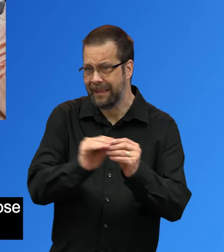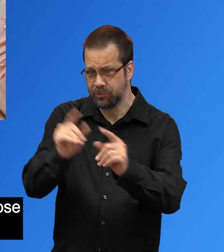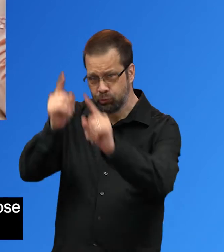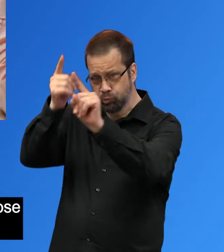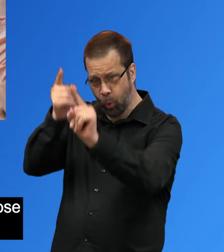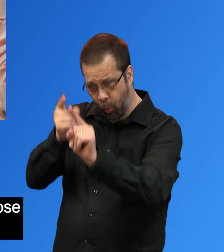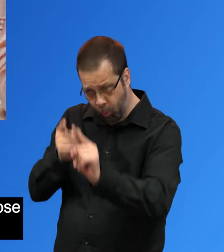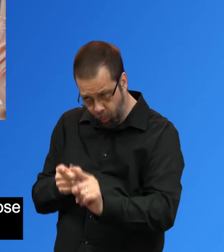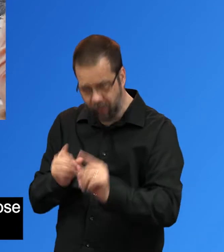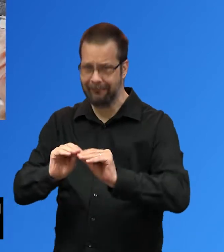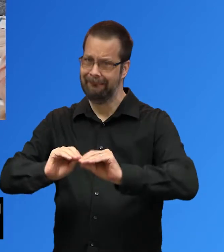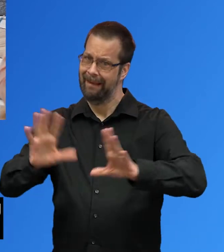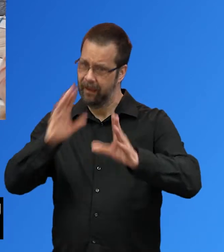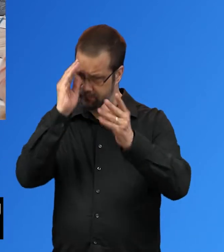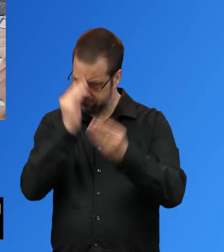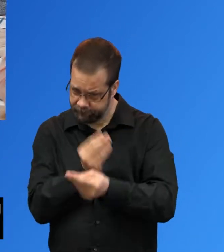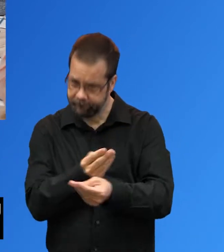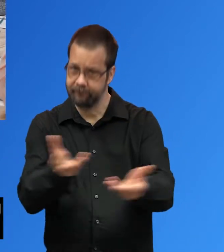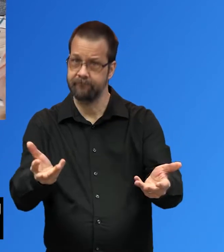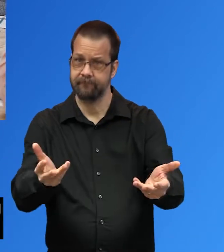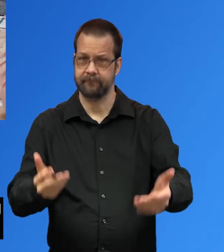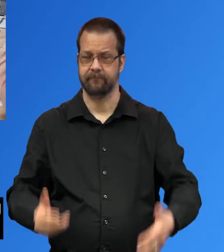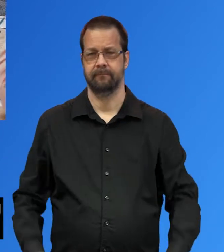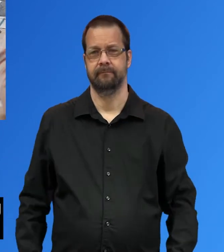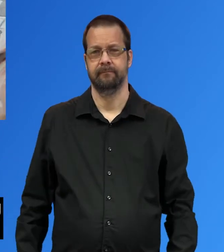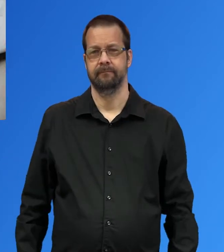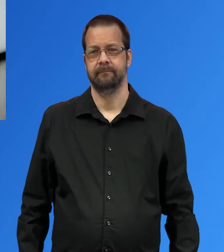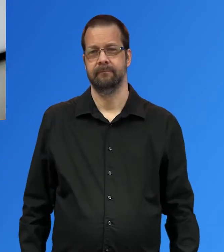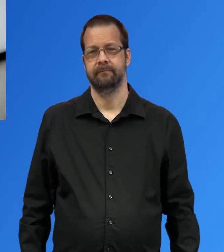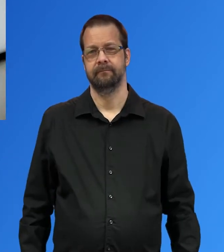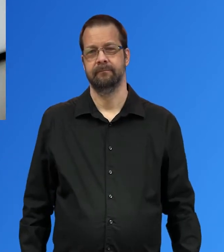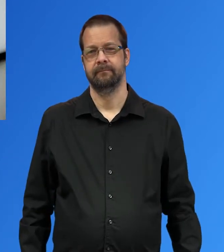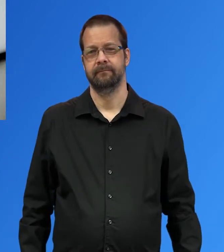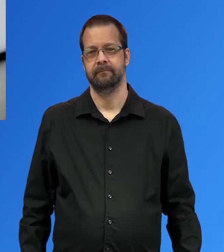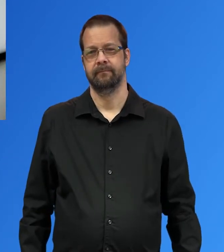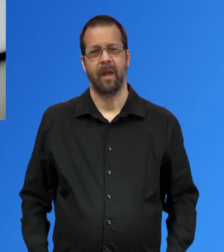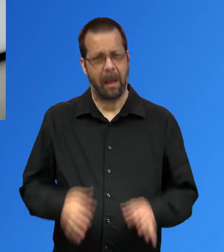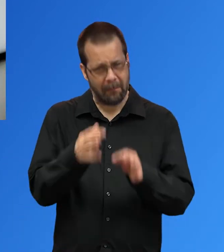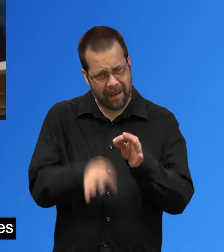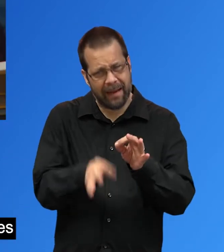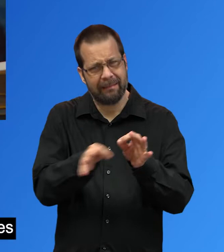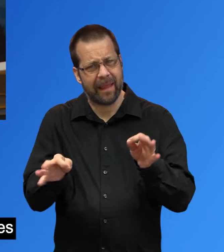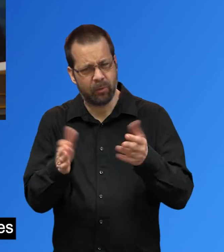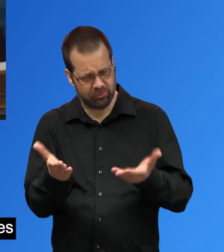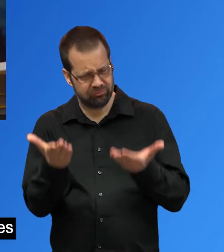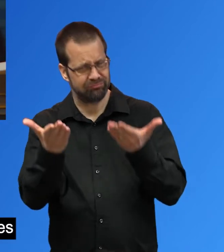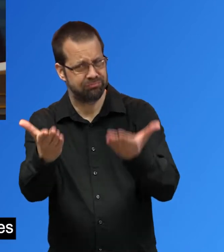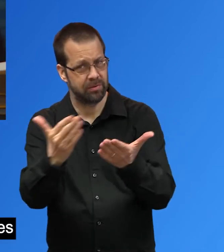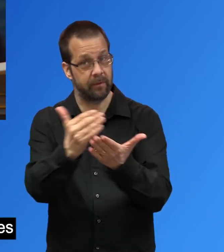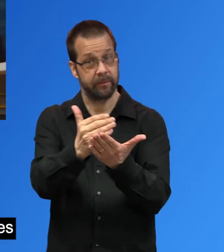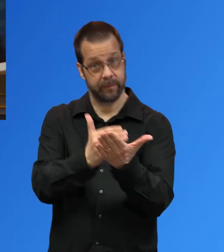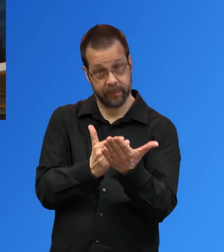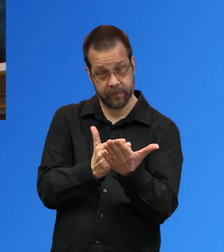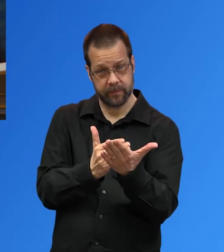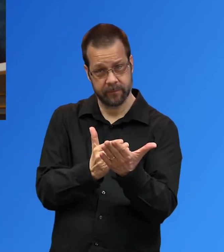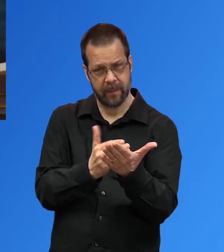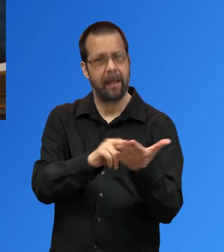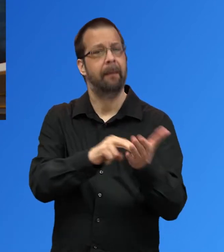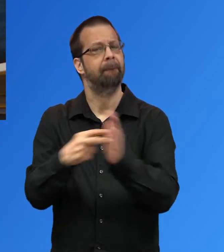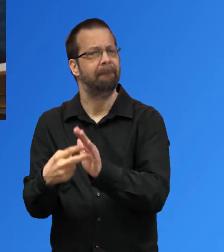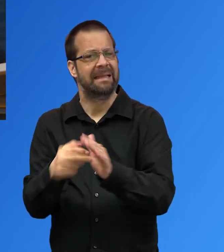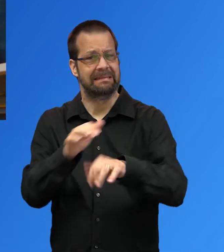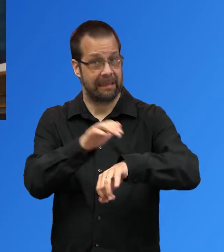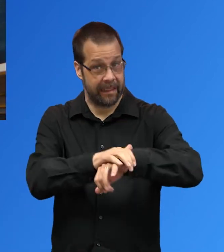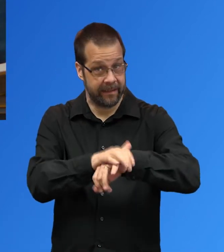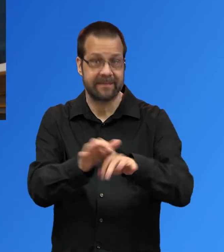Determining the purpose of your meeting and clearly communicating the purpose and details with your participants. Use plain language guidelines including choosing